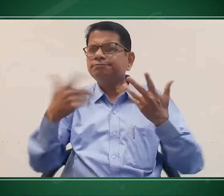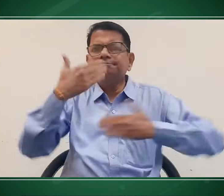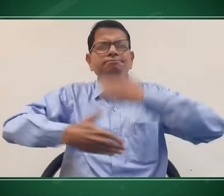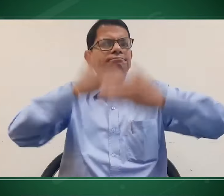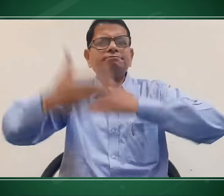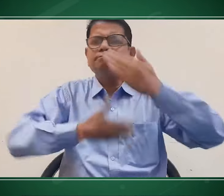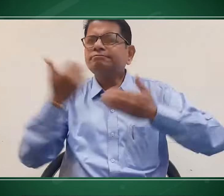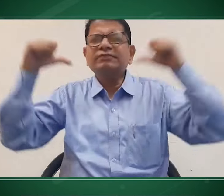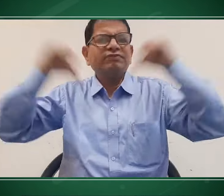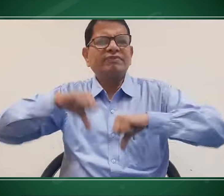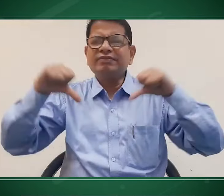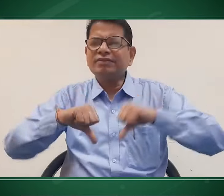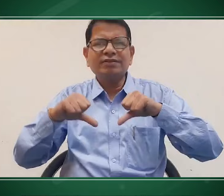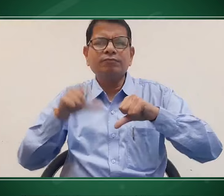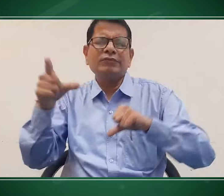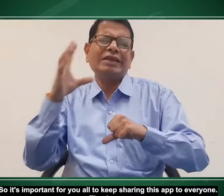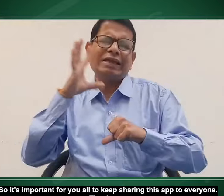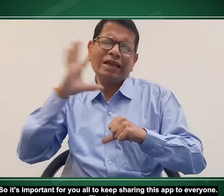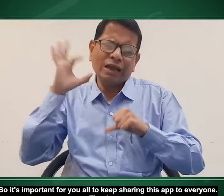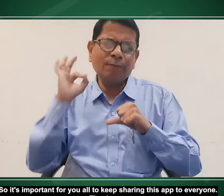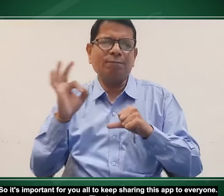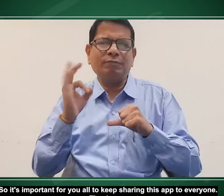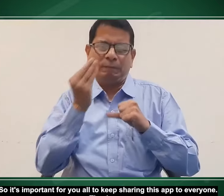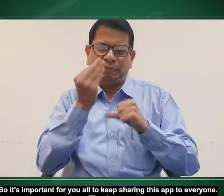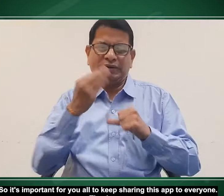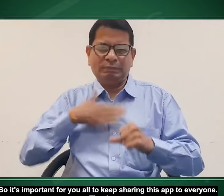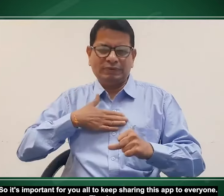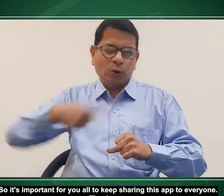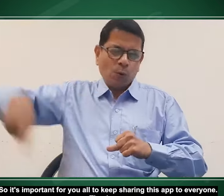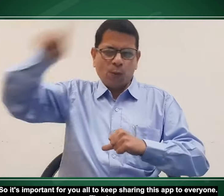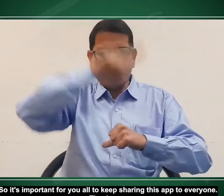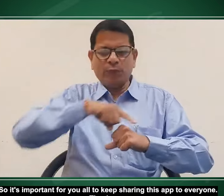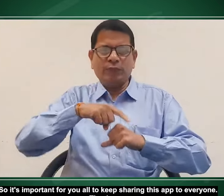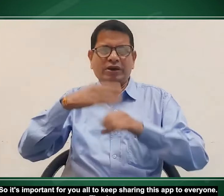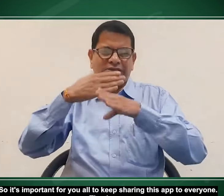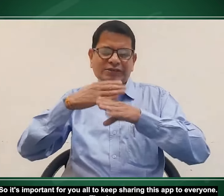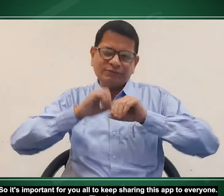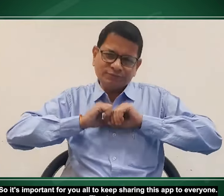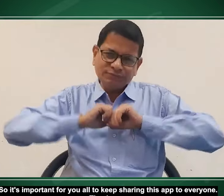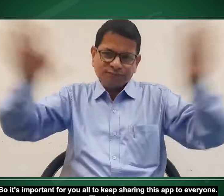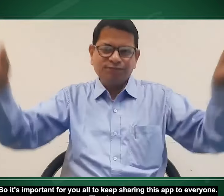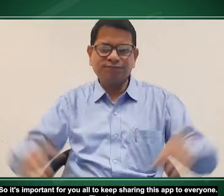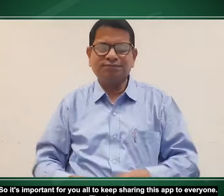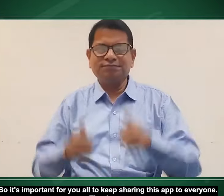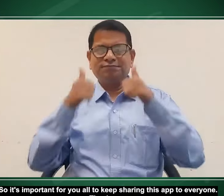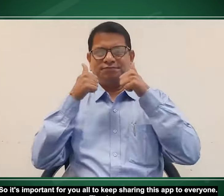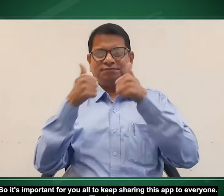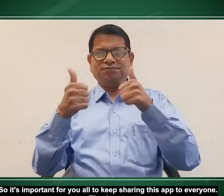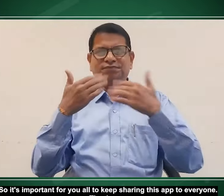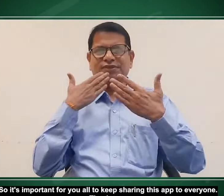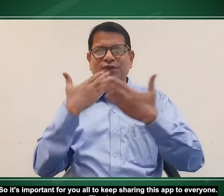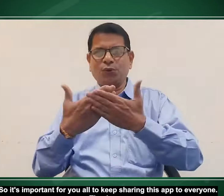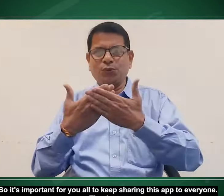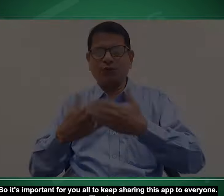if you don't get the app you're failing to develop it's so important for all you to keep sharing this app to everyone thank you